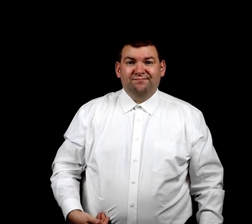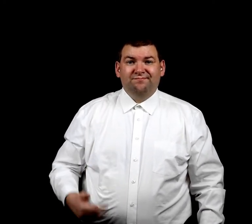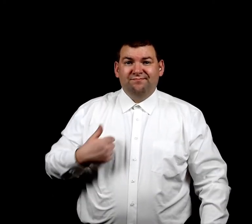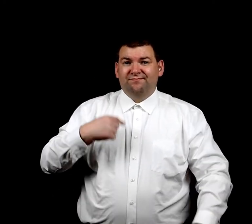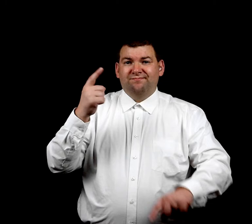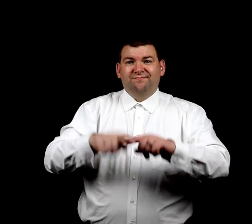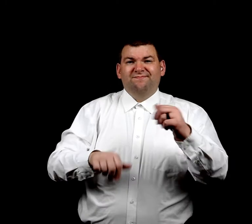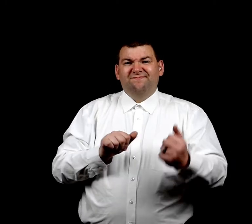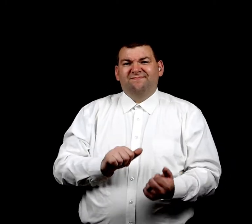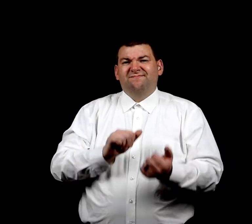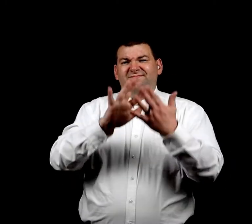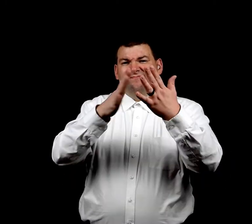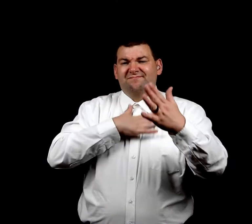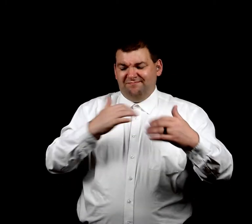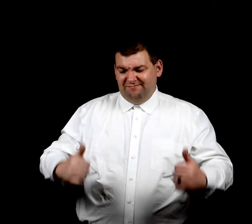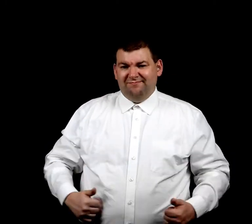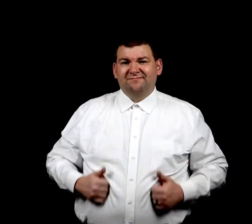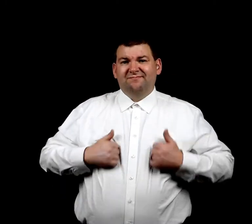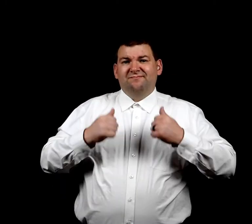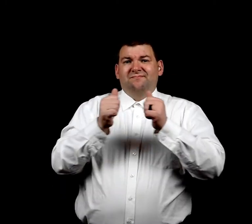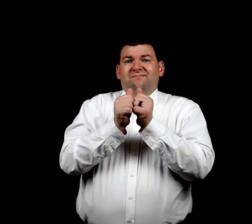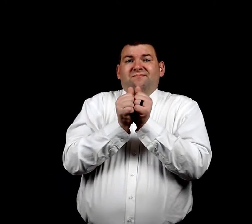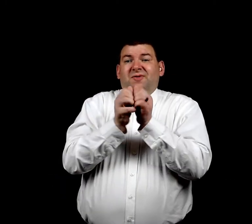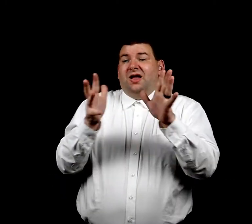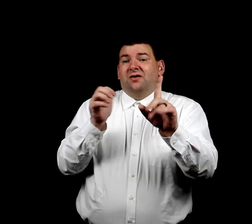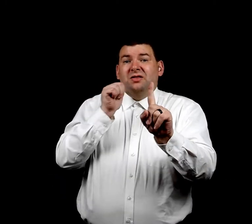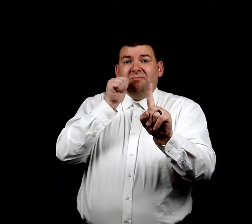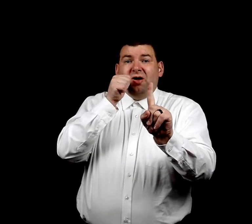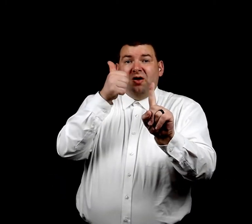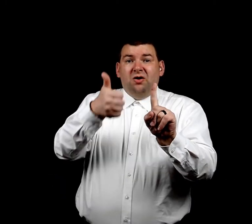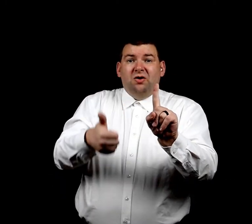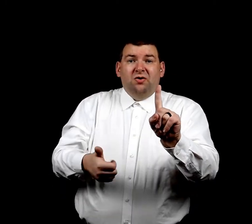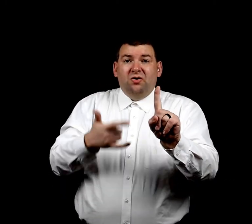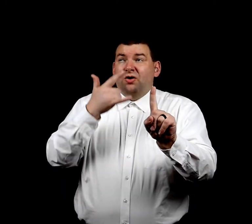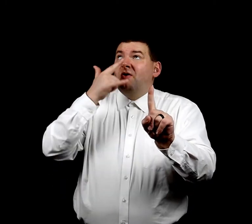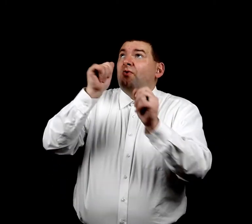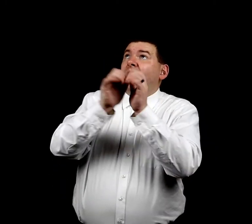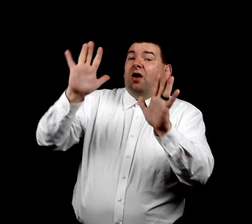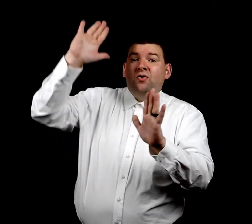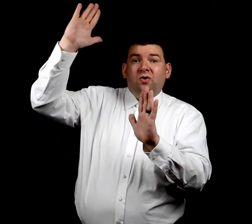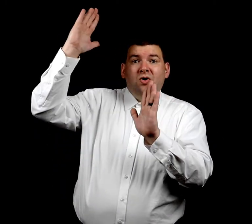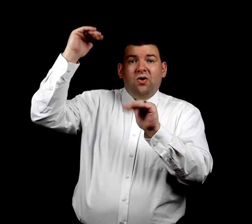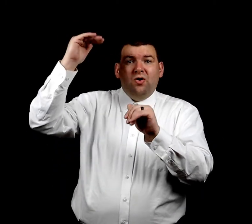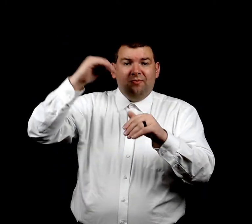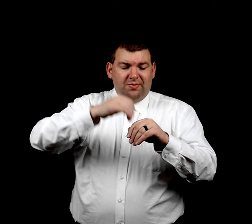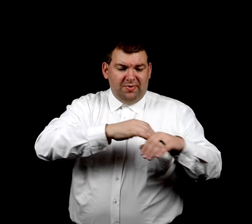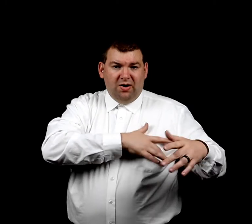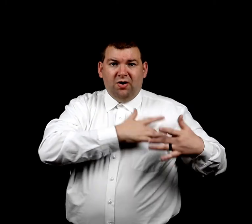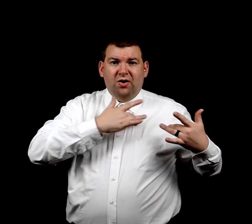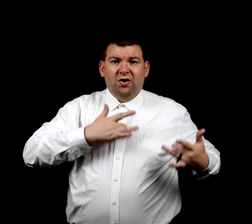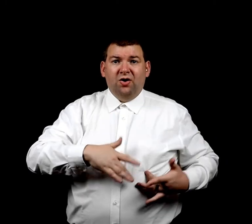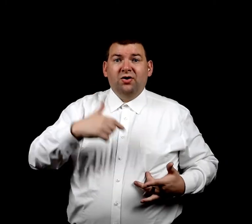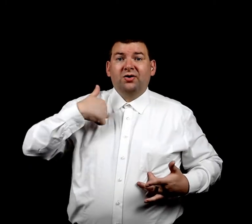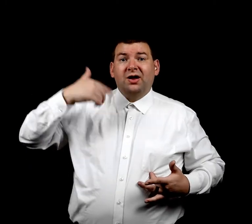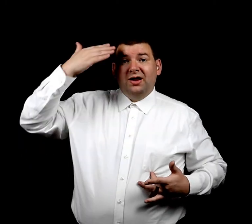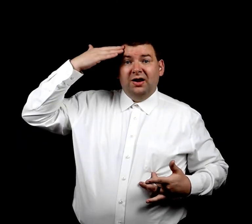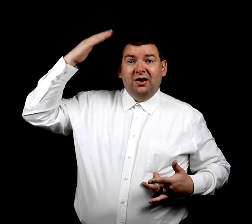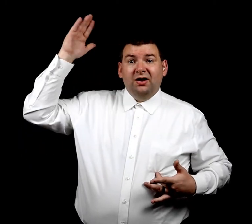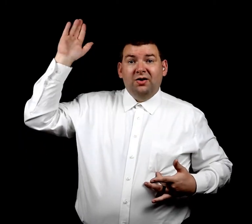I couldn't face my life tomorrow Without your hope in my heart I